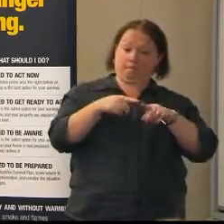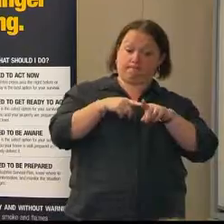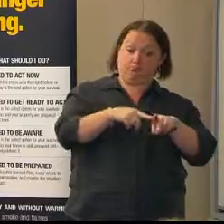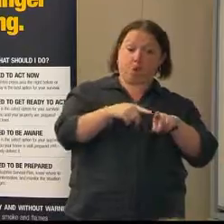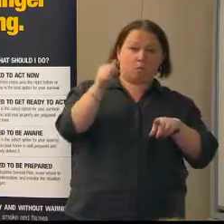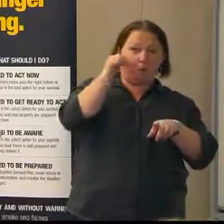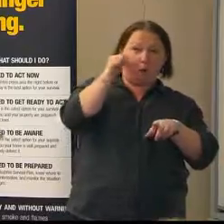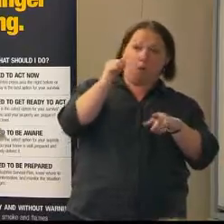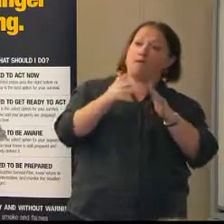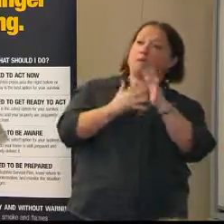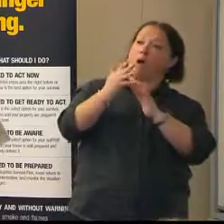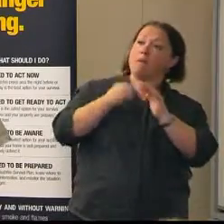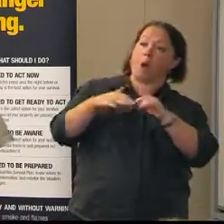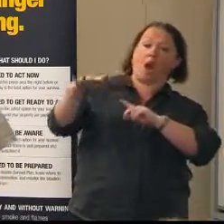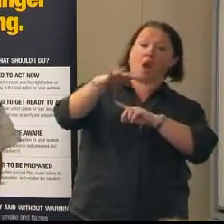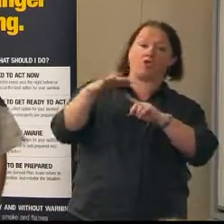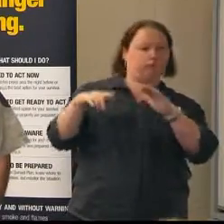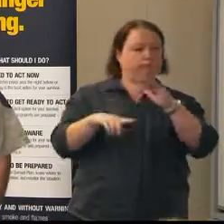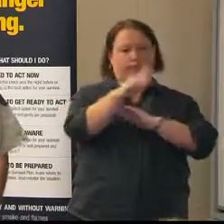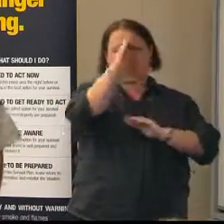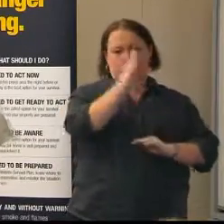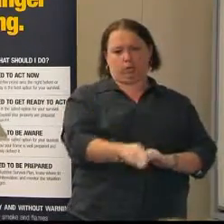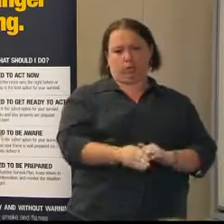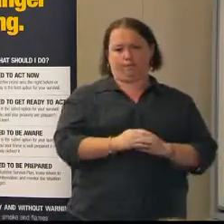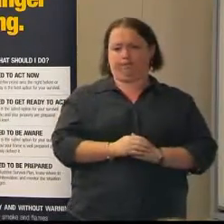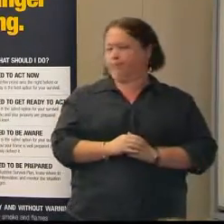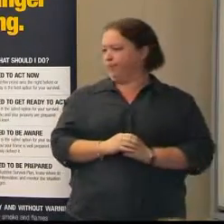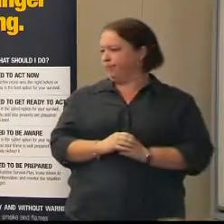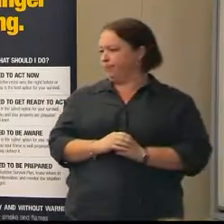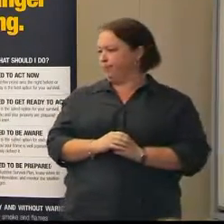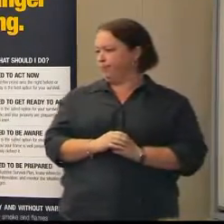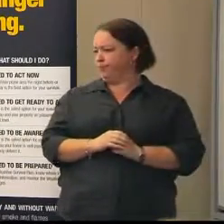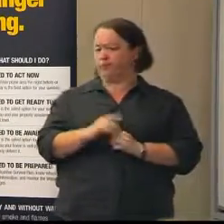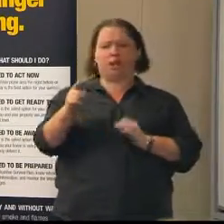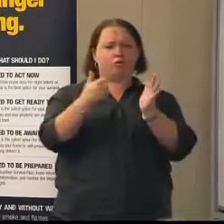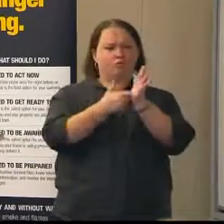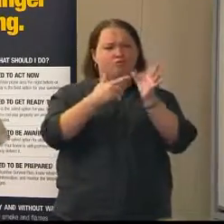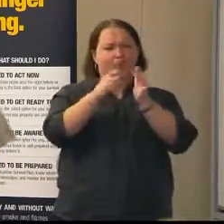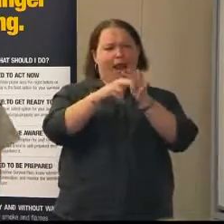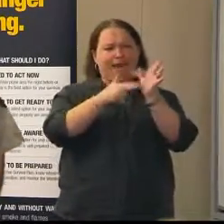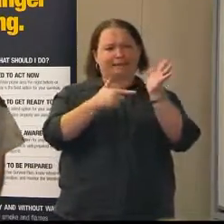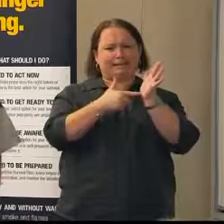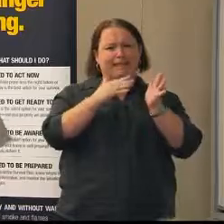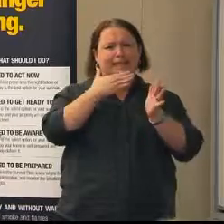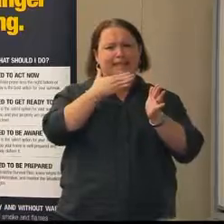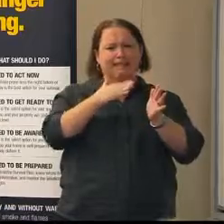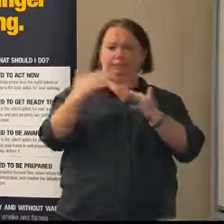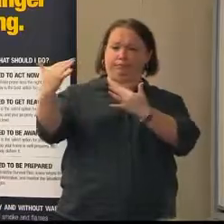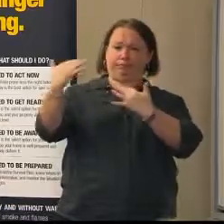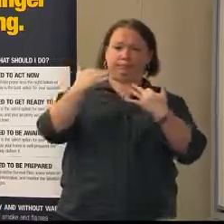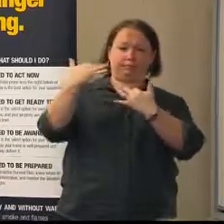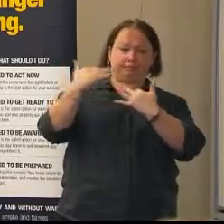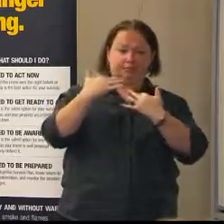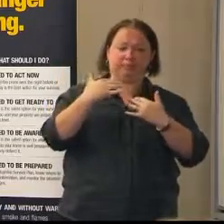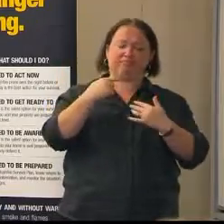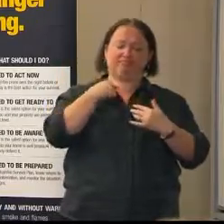you're aware of a fire in your area. Radiant heat is the killer during a fire. Smoke